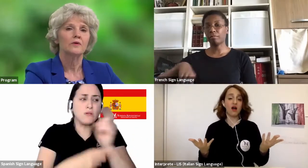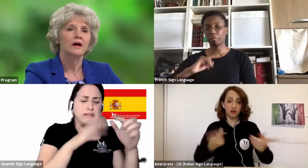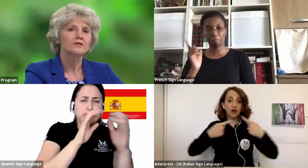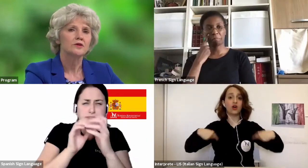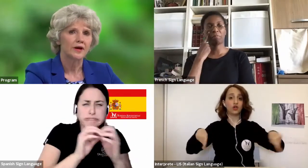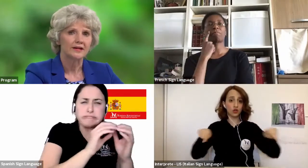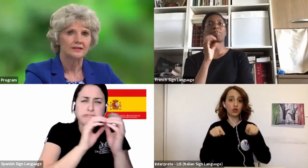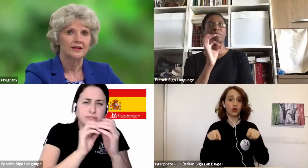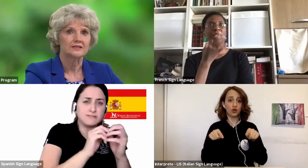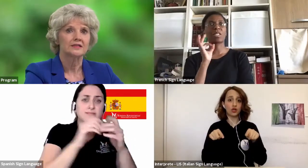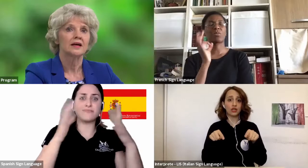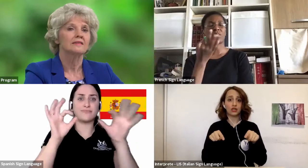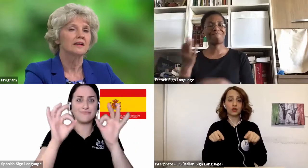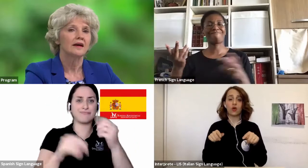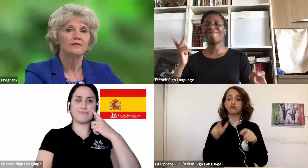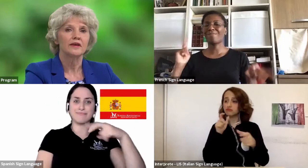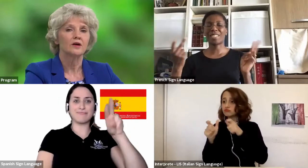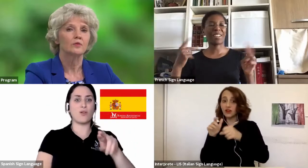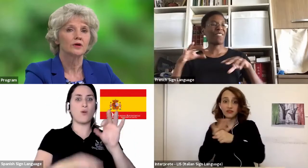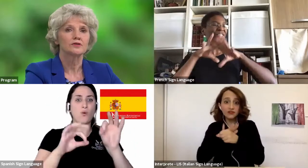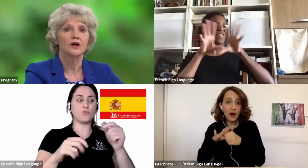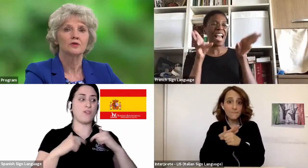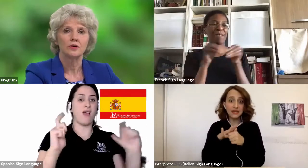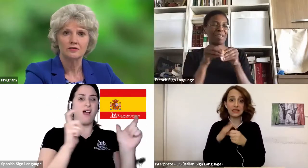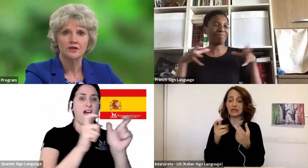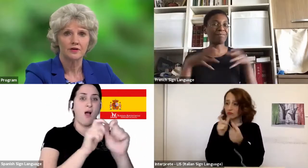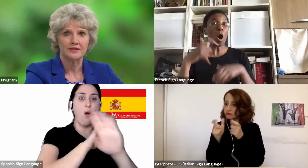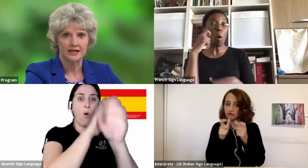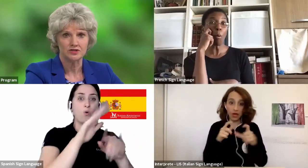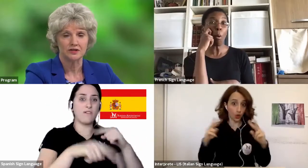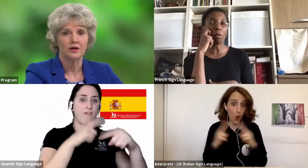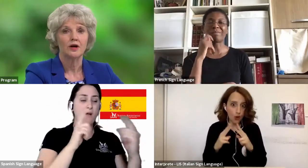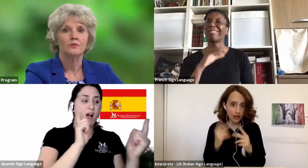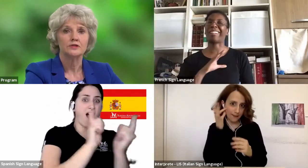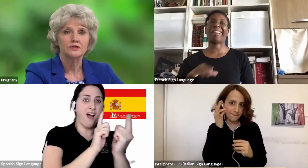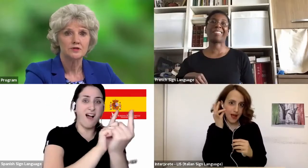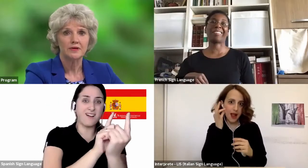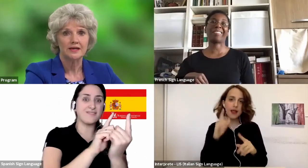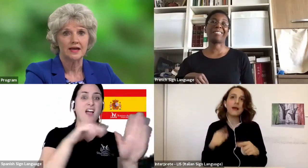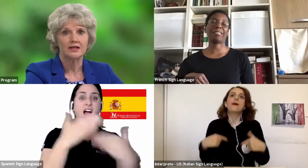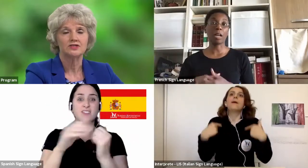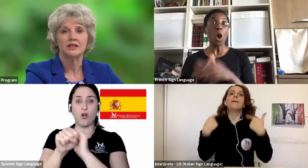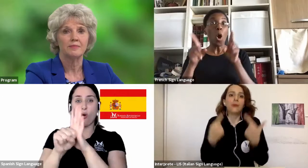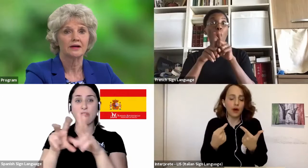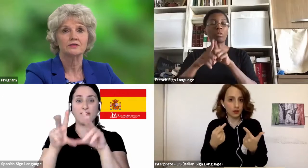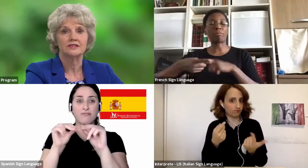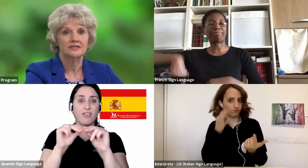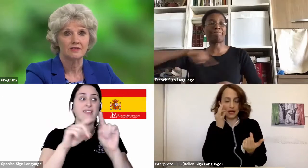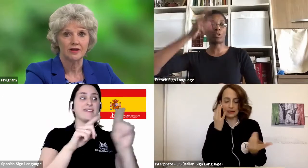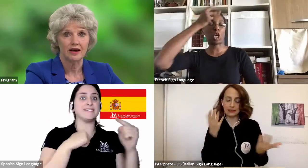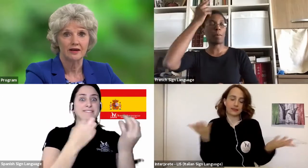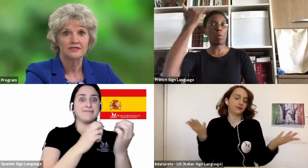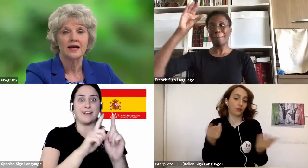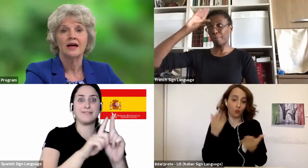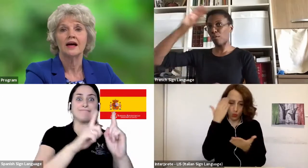We also recognized that health care workers across our nation would soon be engaged in a battle to